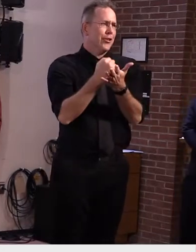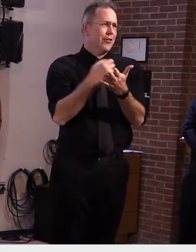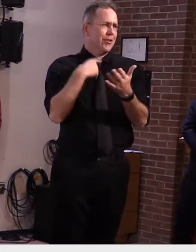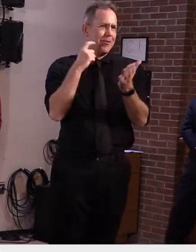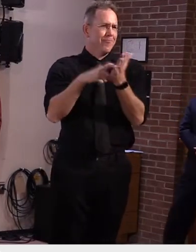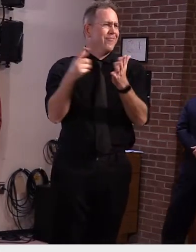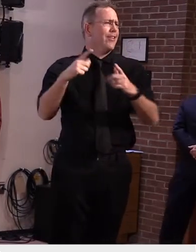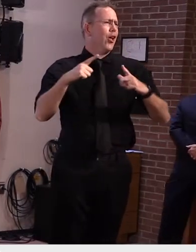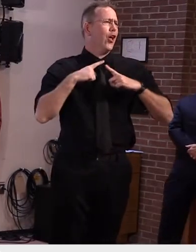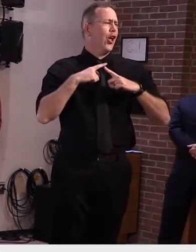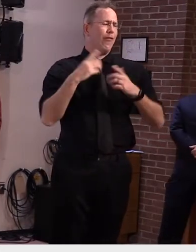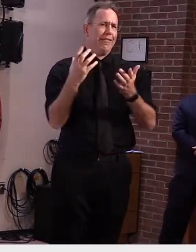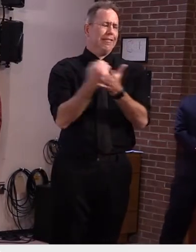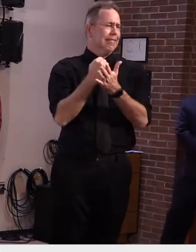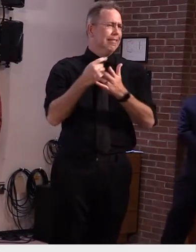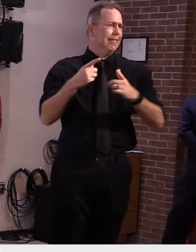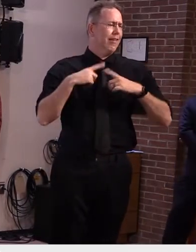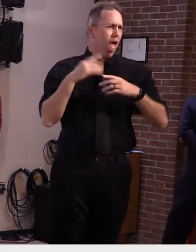February.